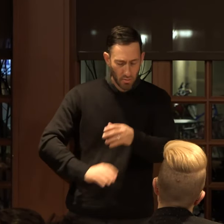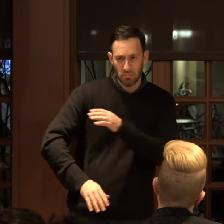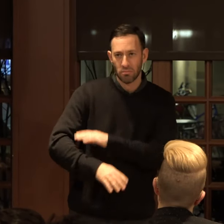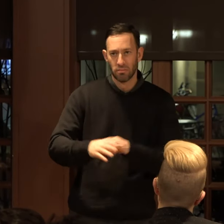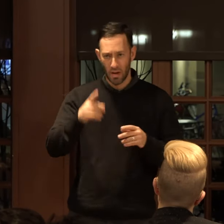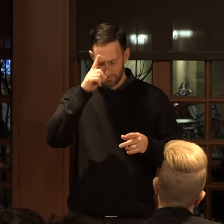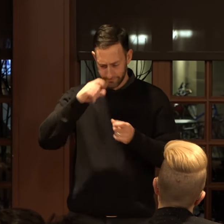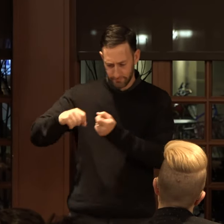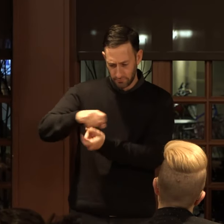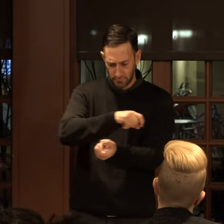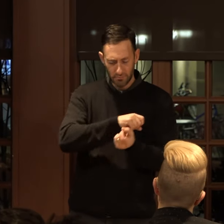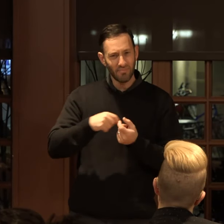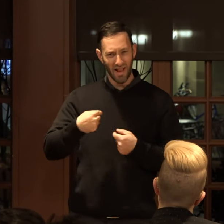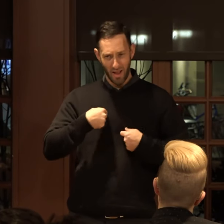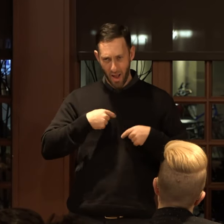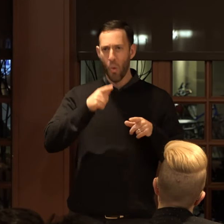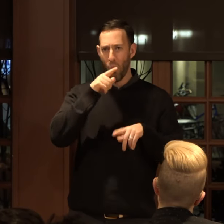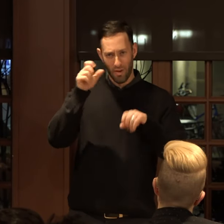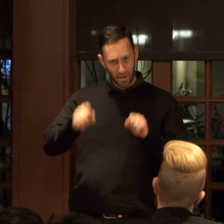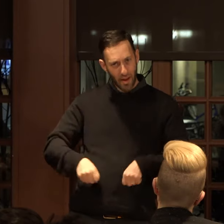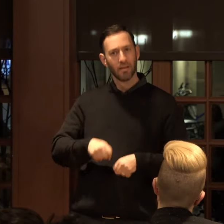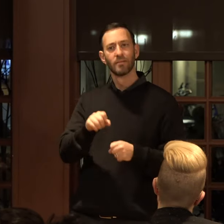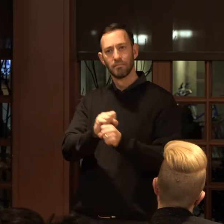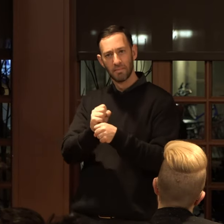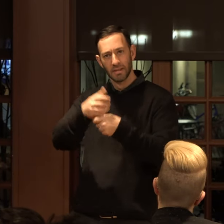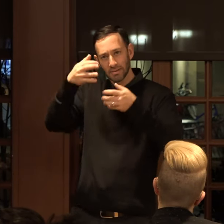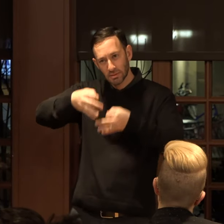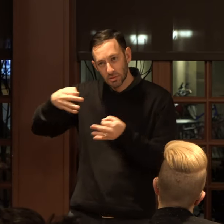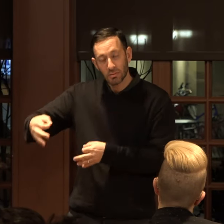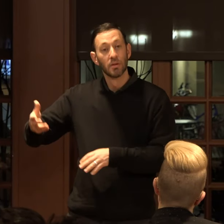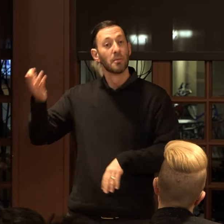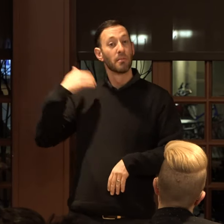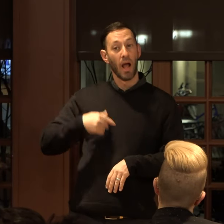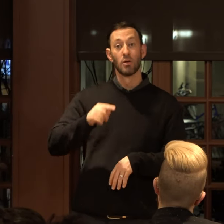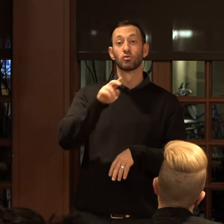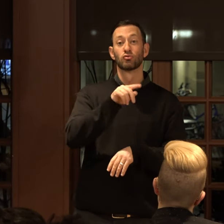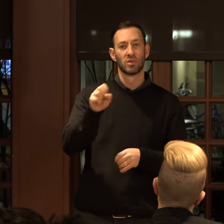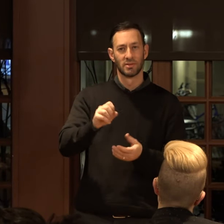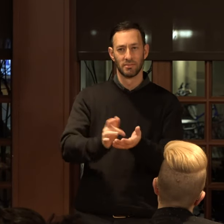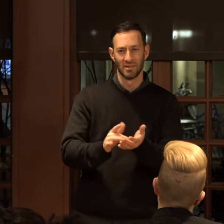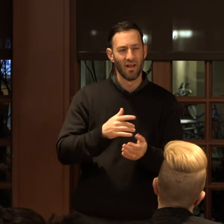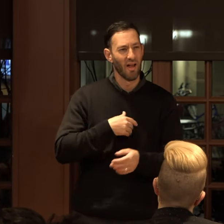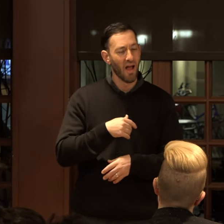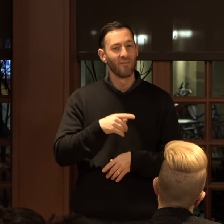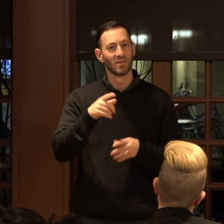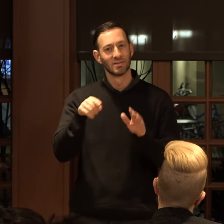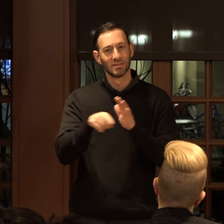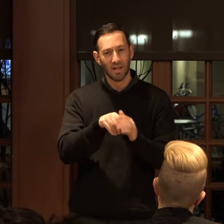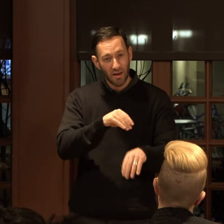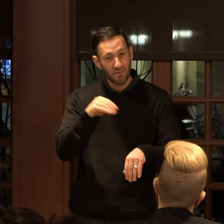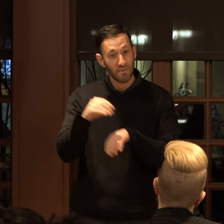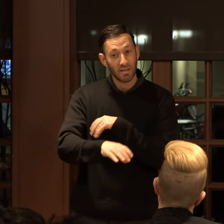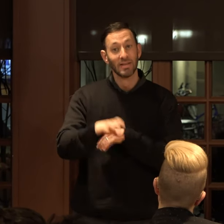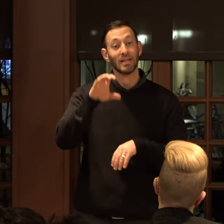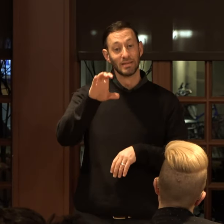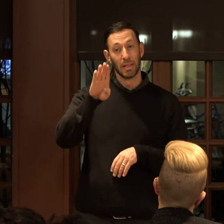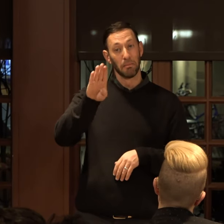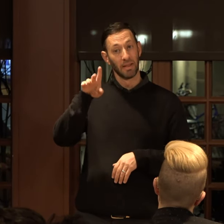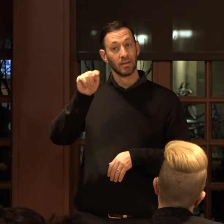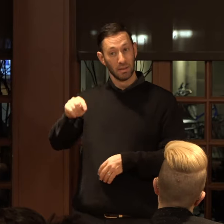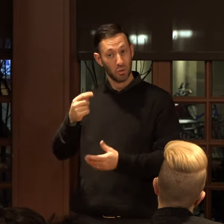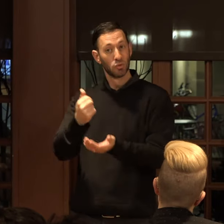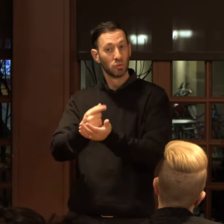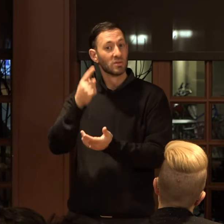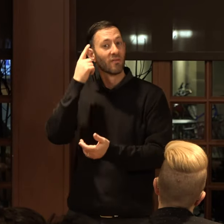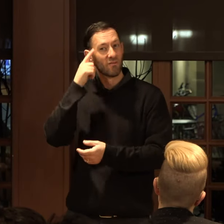most equipped to make decisions for it. In the past, I have found that Tourette's medications have unwanted side effects, and while cognitive behavioral therapy can be useful for its